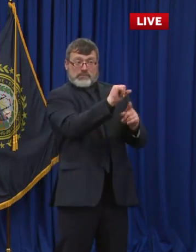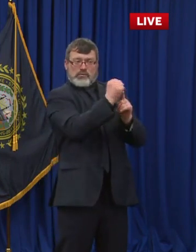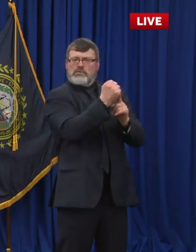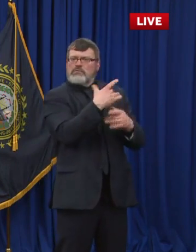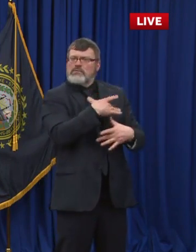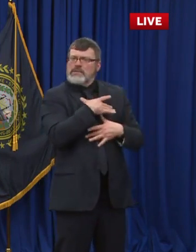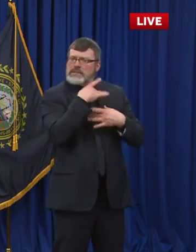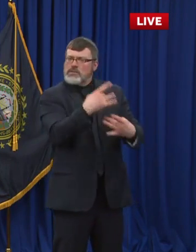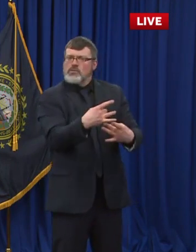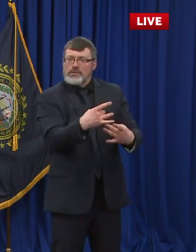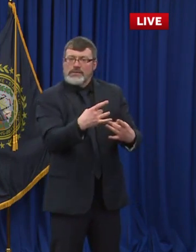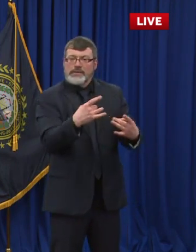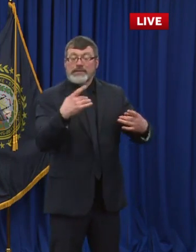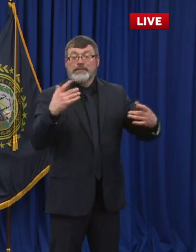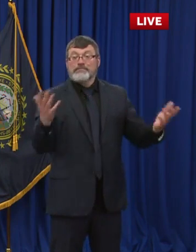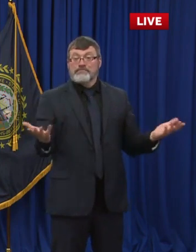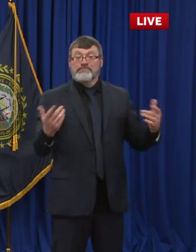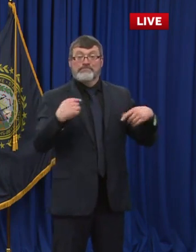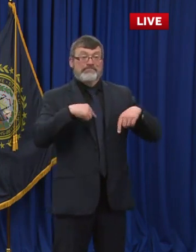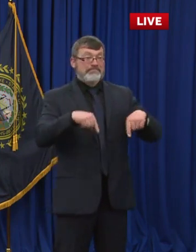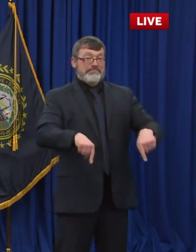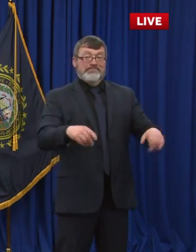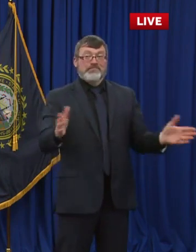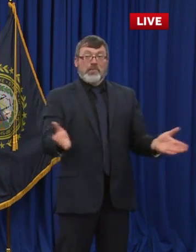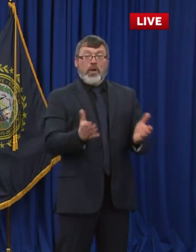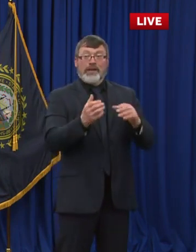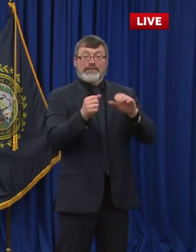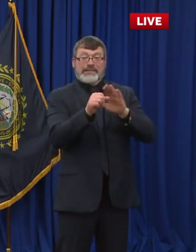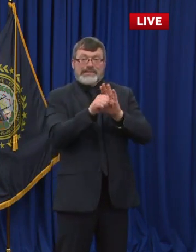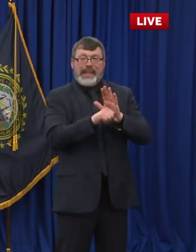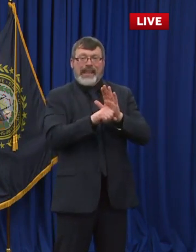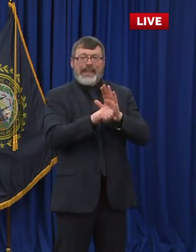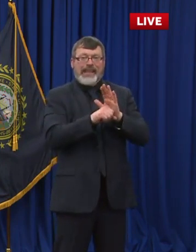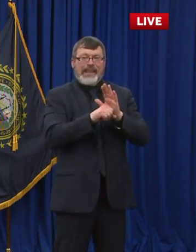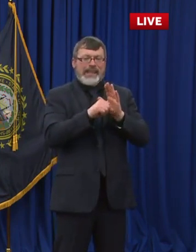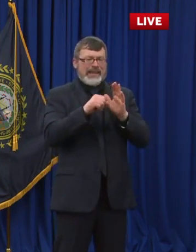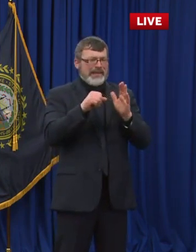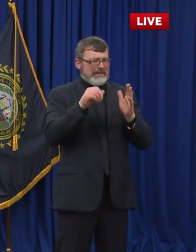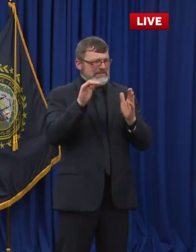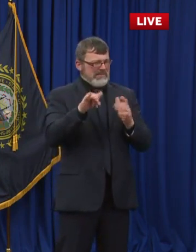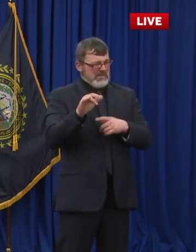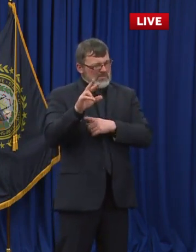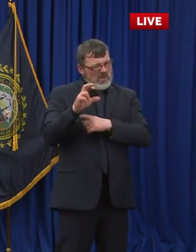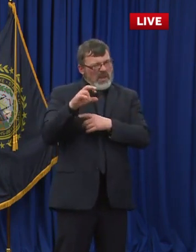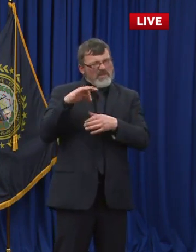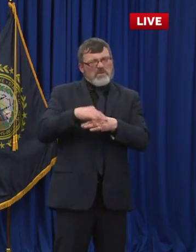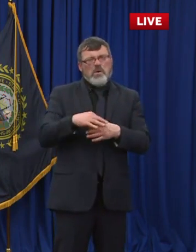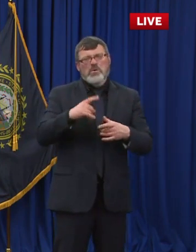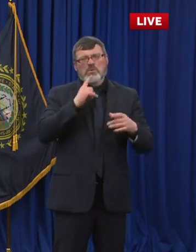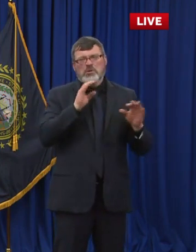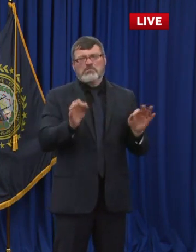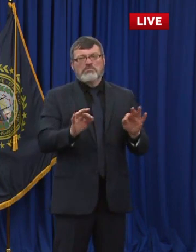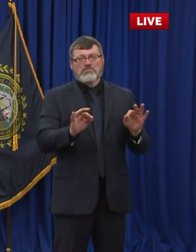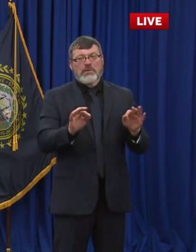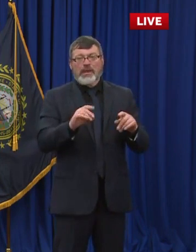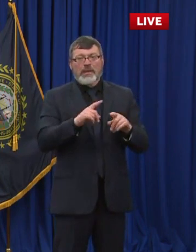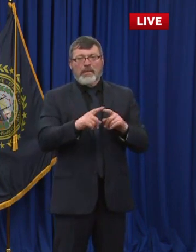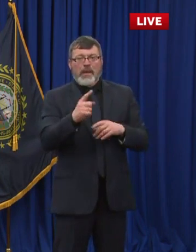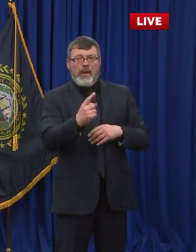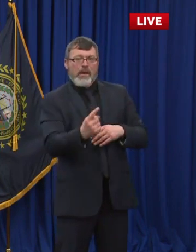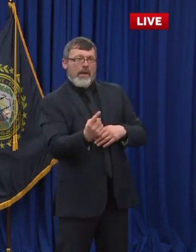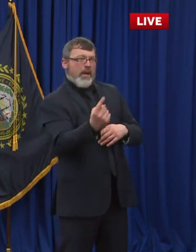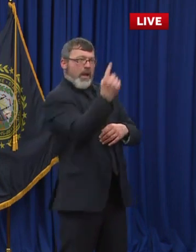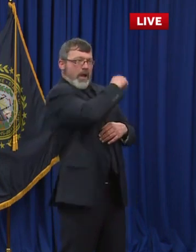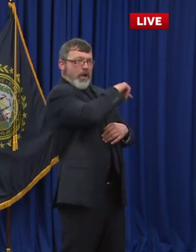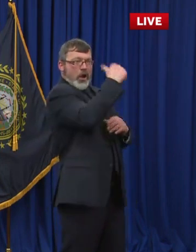Every vote matters. But you have states that are looking at, you know, issues with 300,000 votes and the fact that we can get granular and focus on, you know,